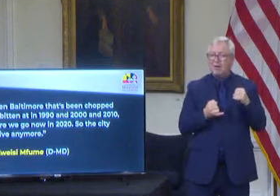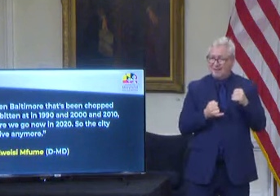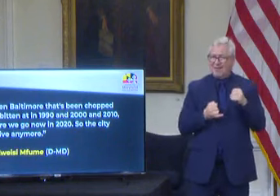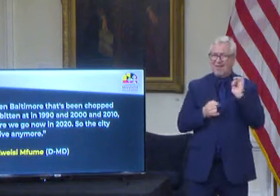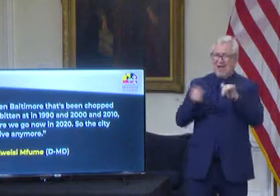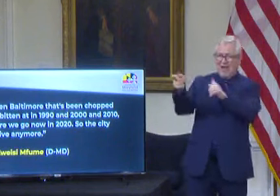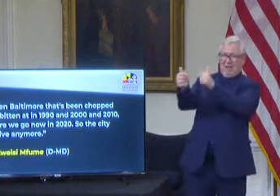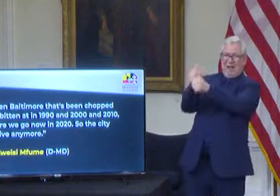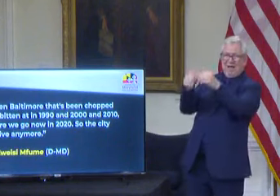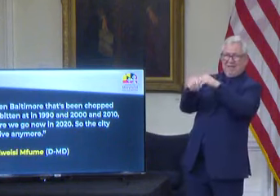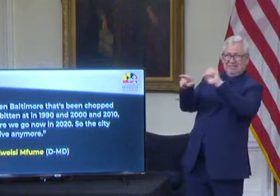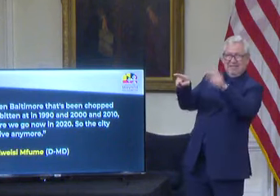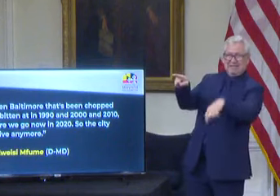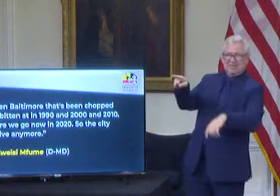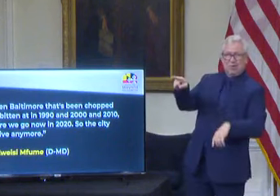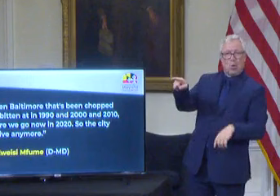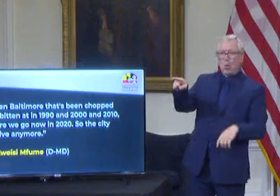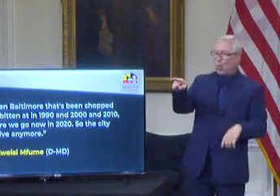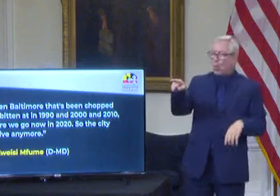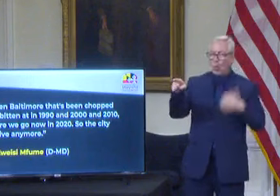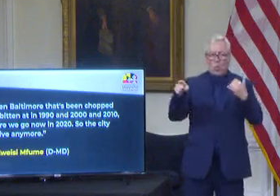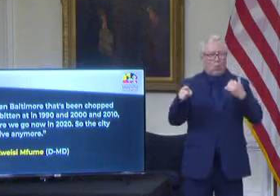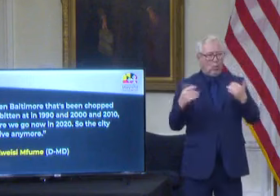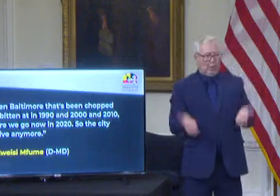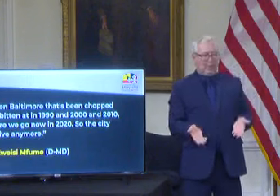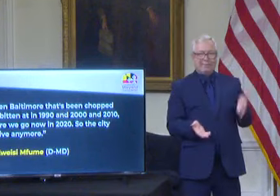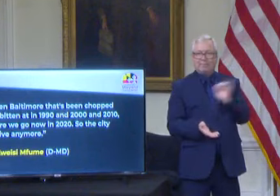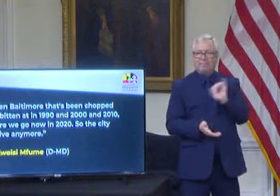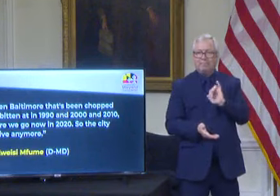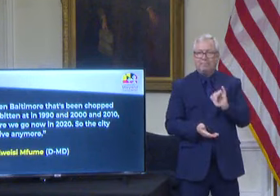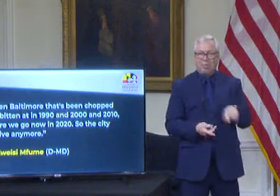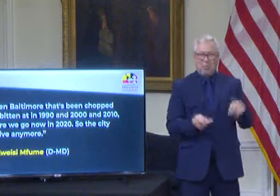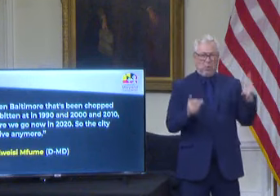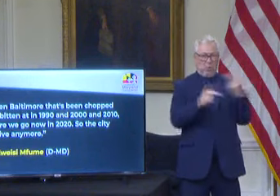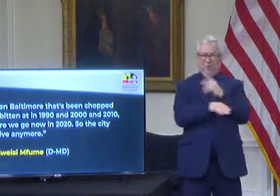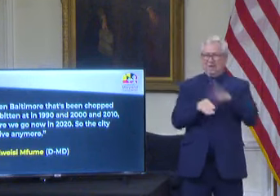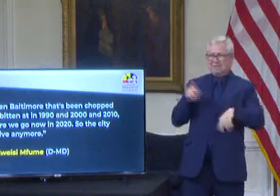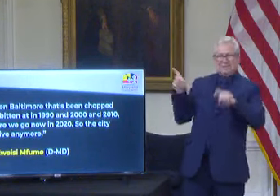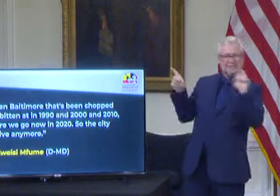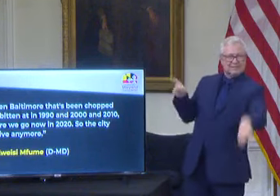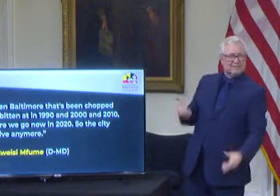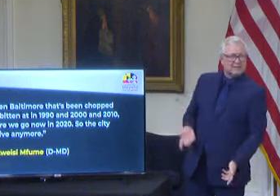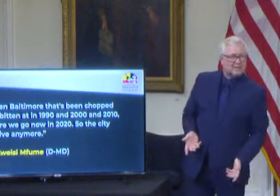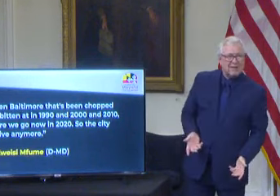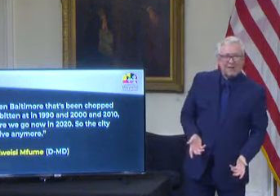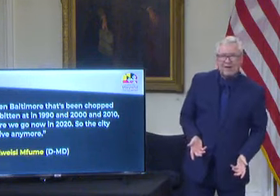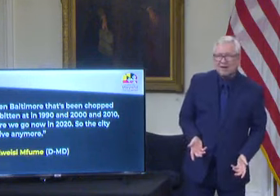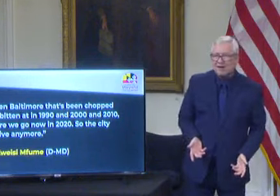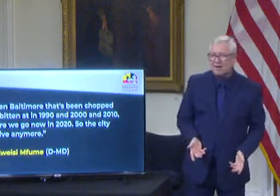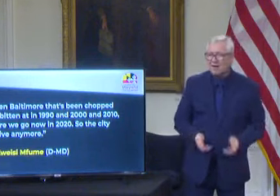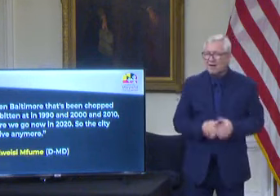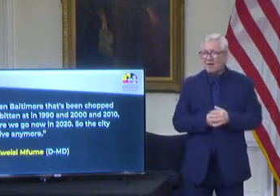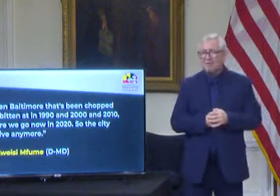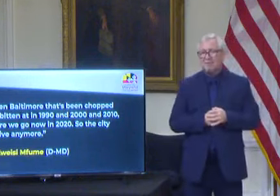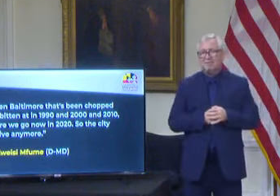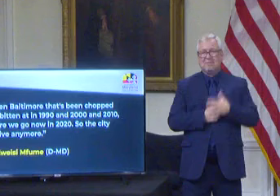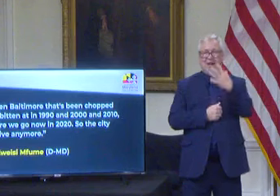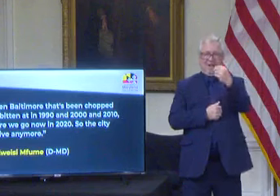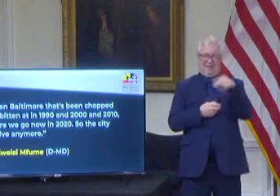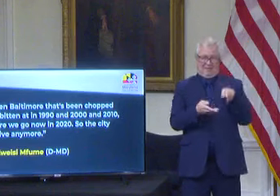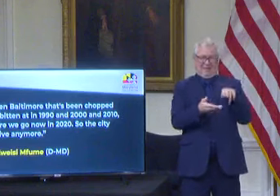here in Maryland is far a far more egregious civil rights violation than the Texas map.